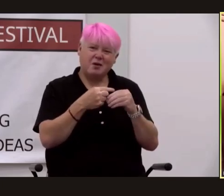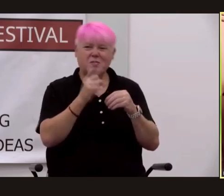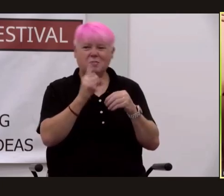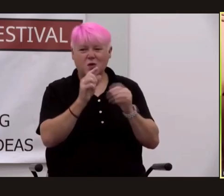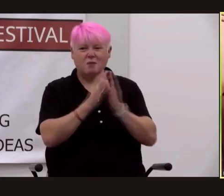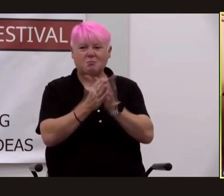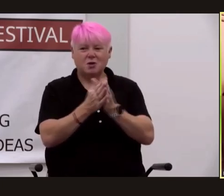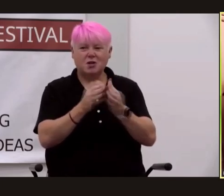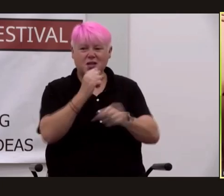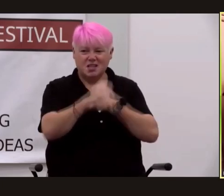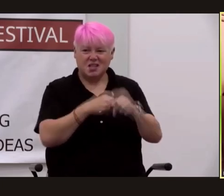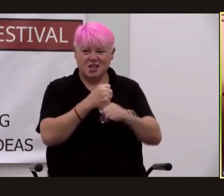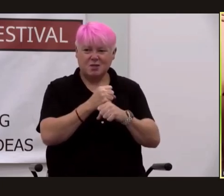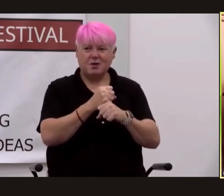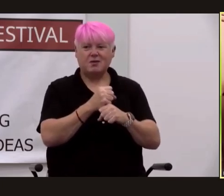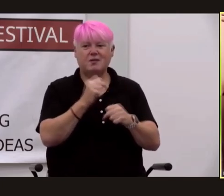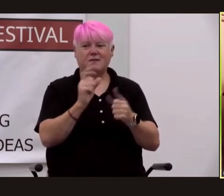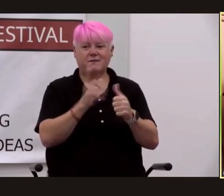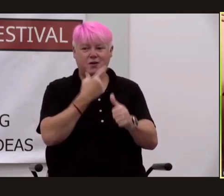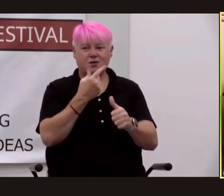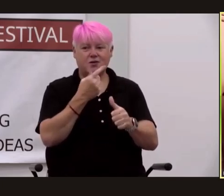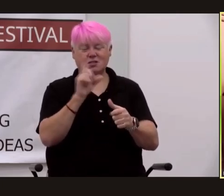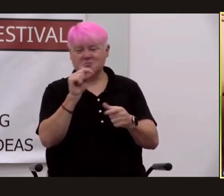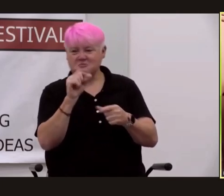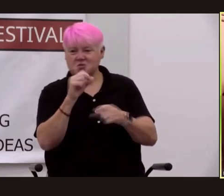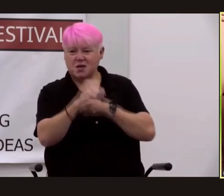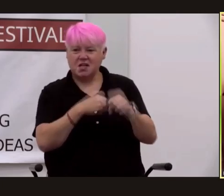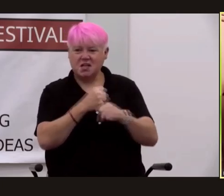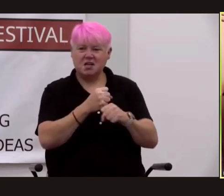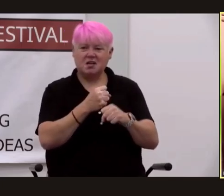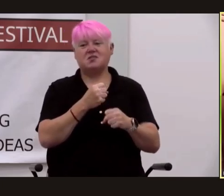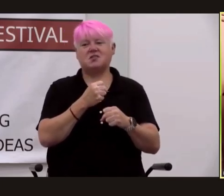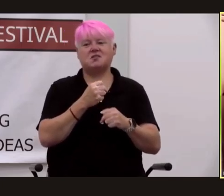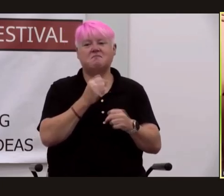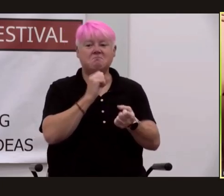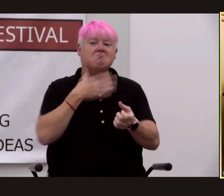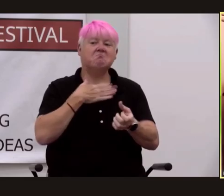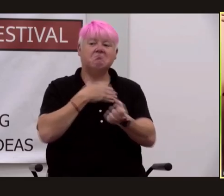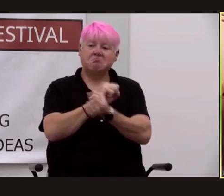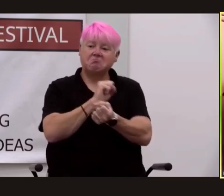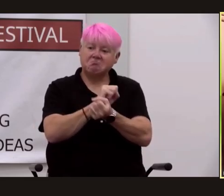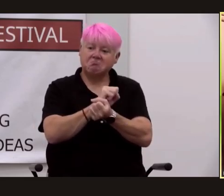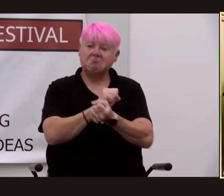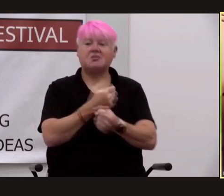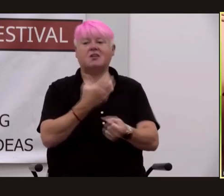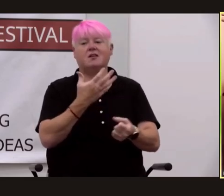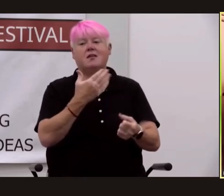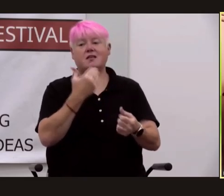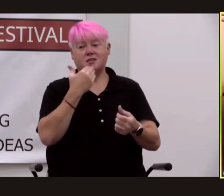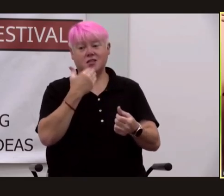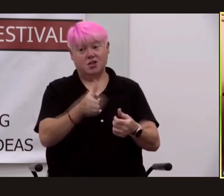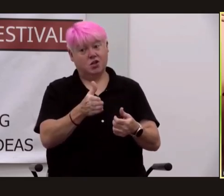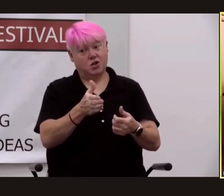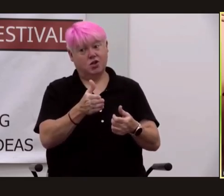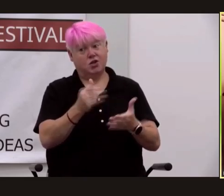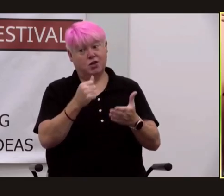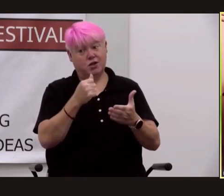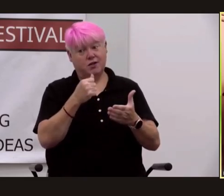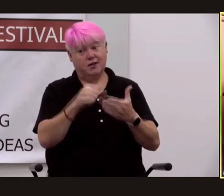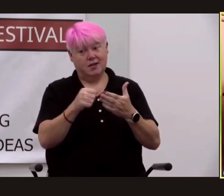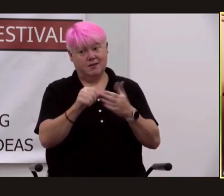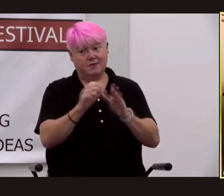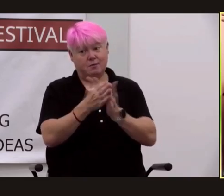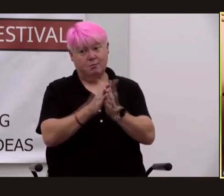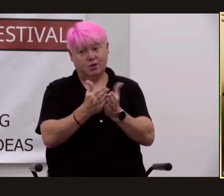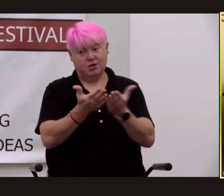the first 20 odd years of my career which is a good steady reputable pace for a commercial fiction